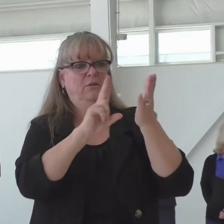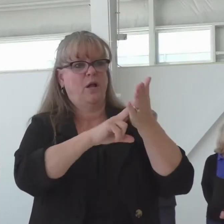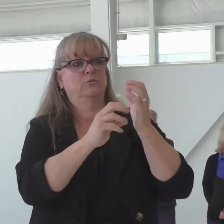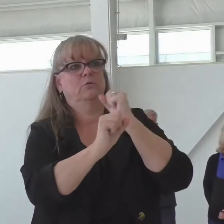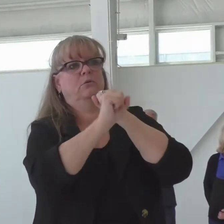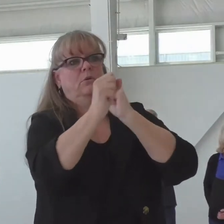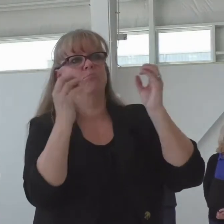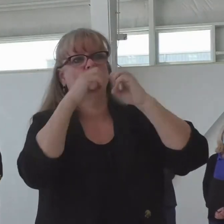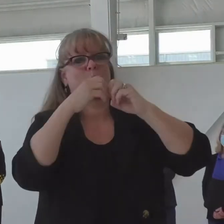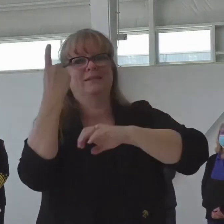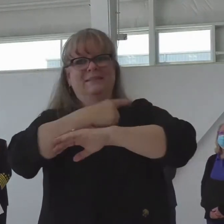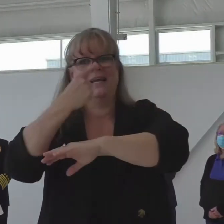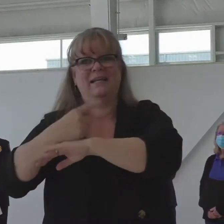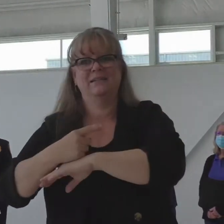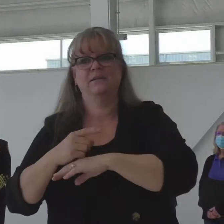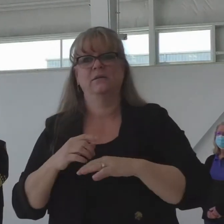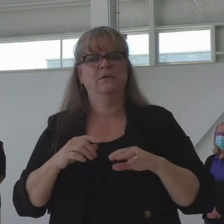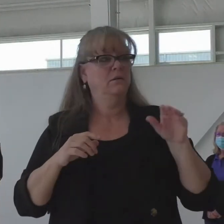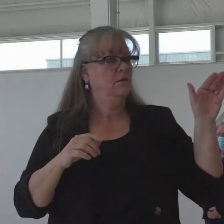the Type 2 helicopters?